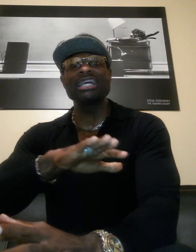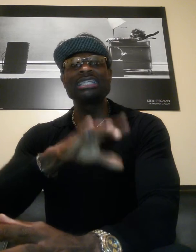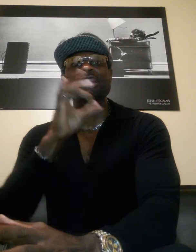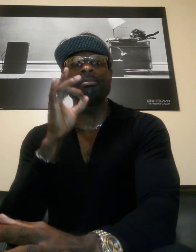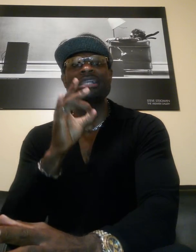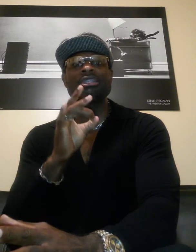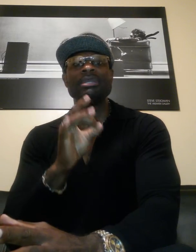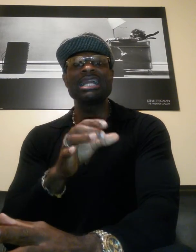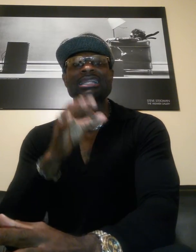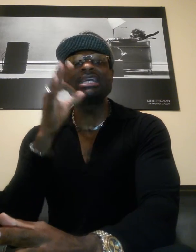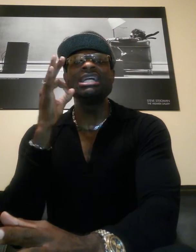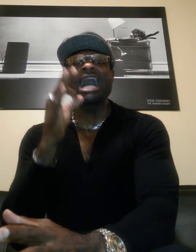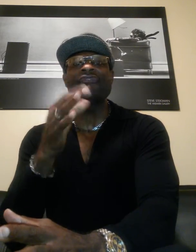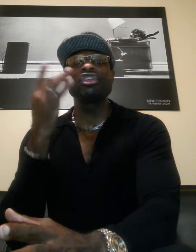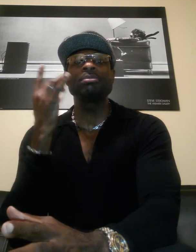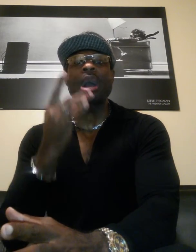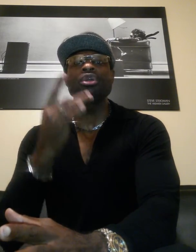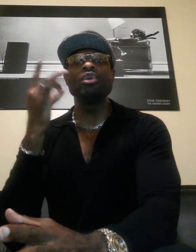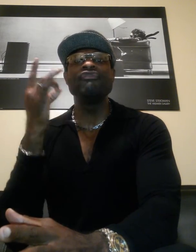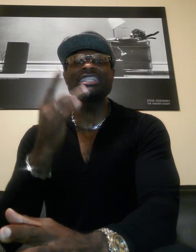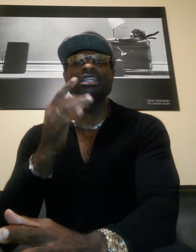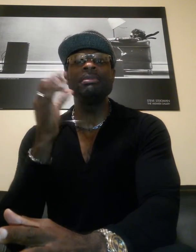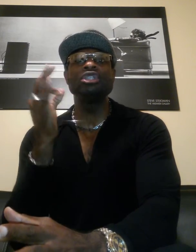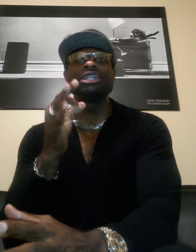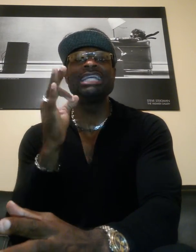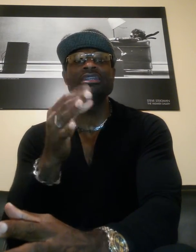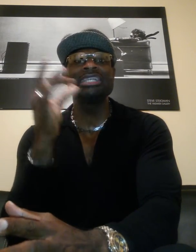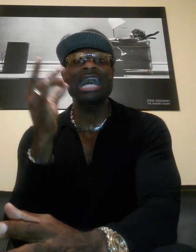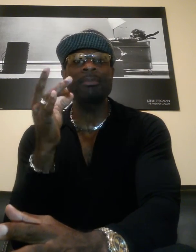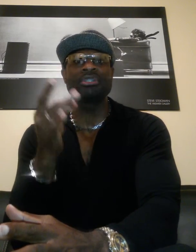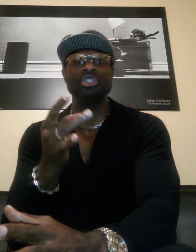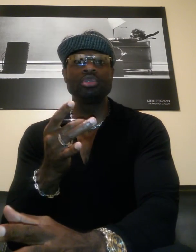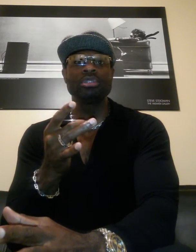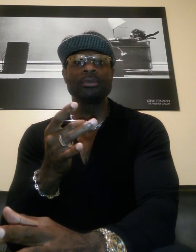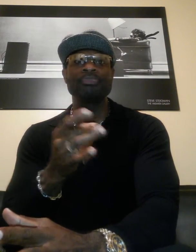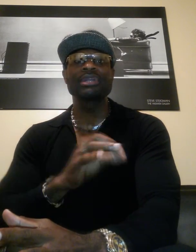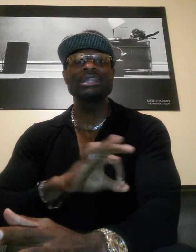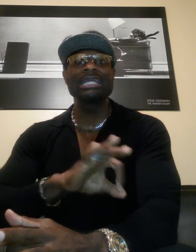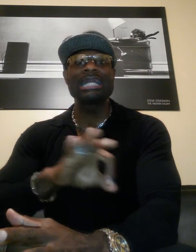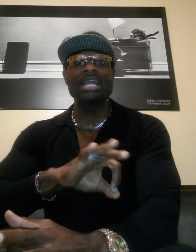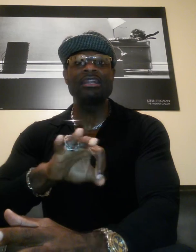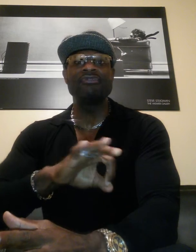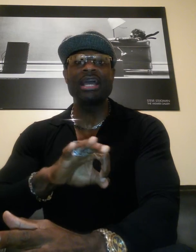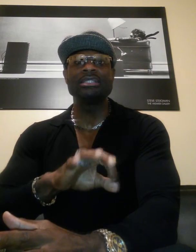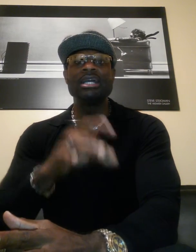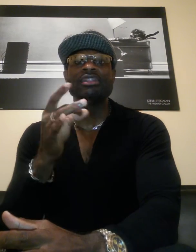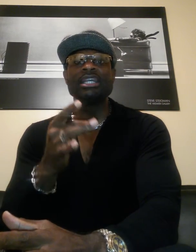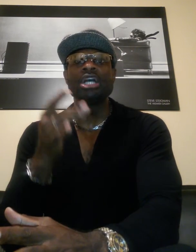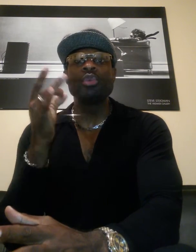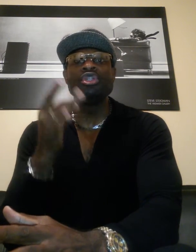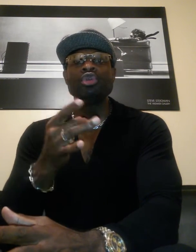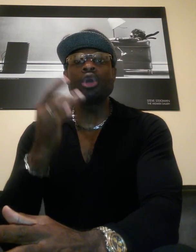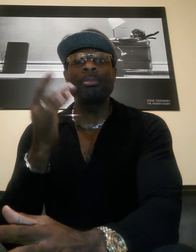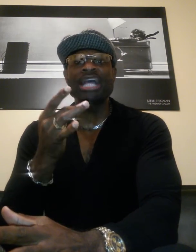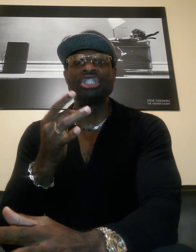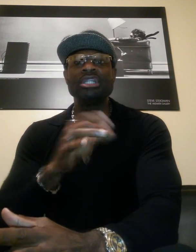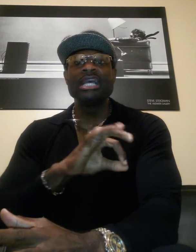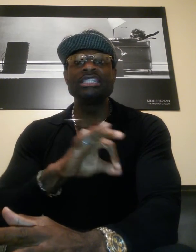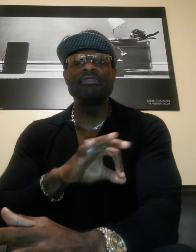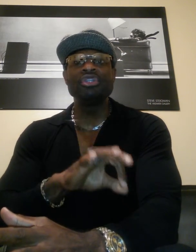flesh get the best of me. And I thank God for this power you invested in me to continue this hot pursuit. I thank God in advance that he's renewed your passion. He's given